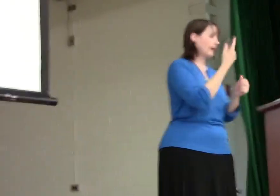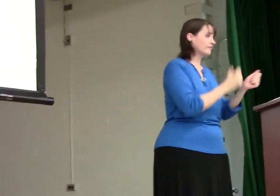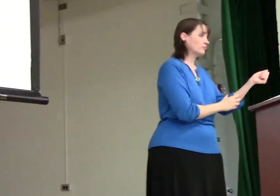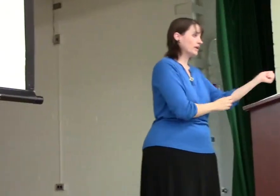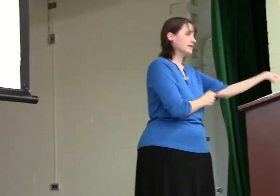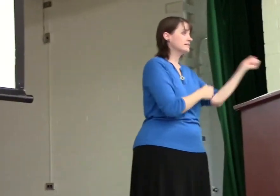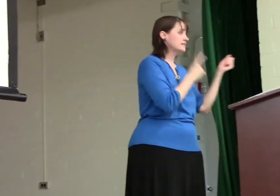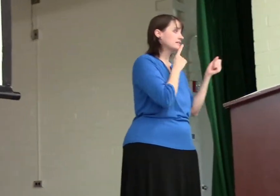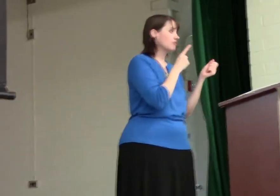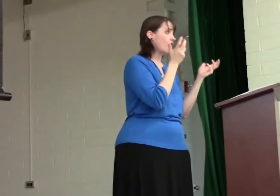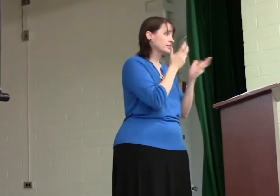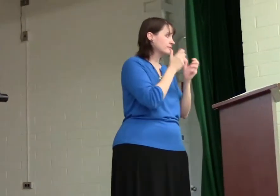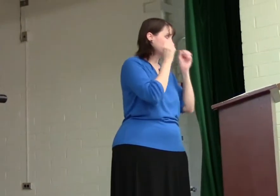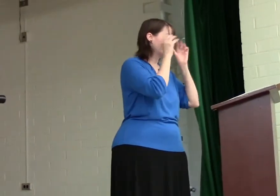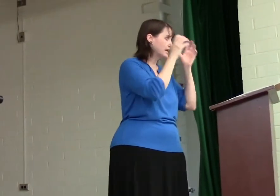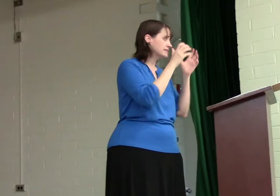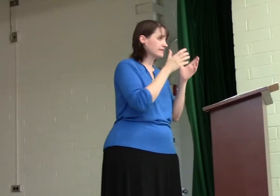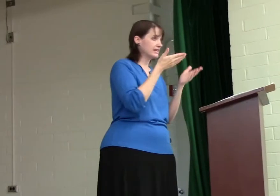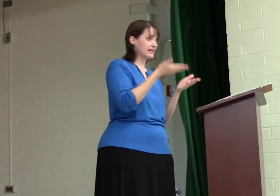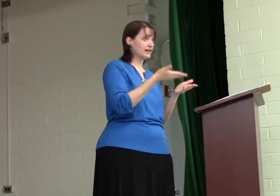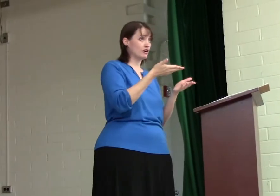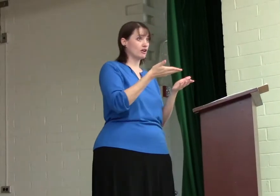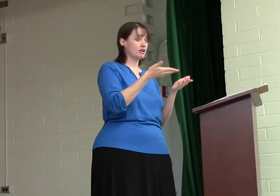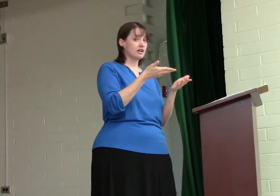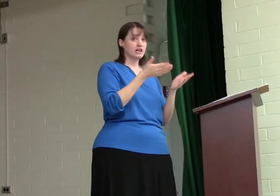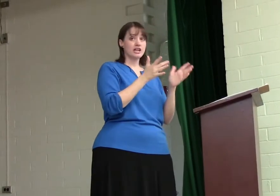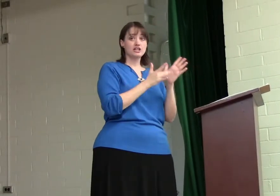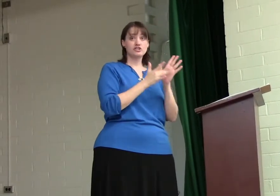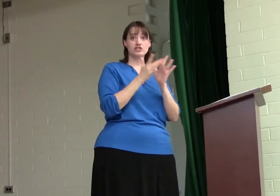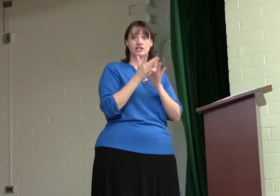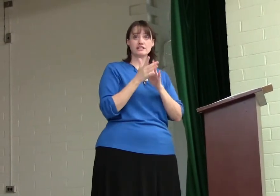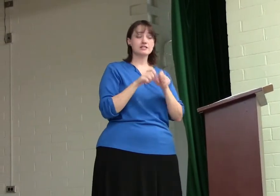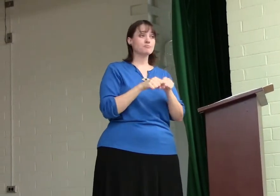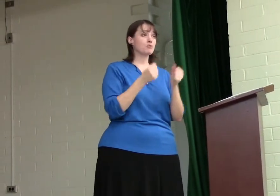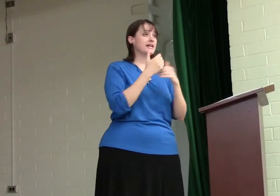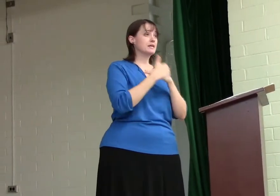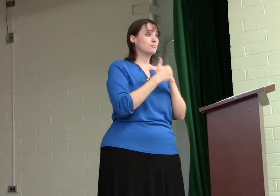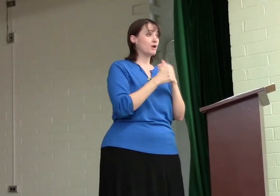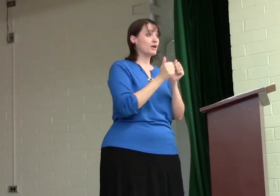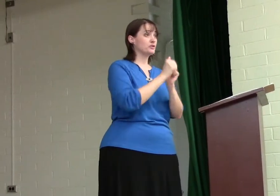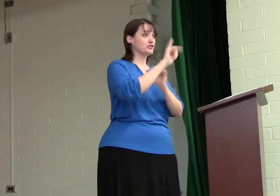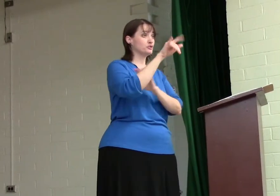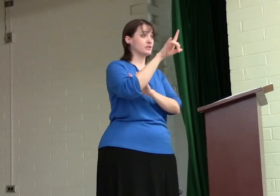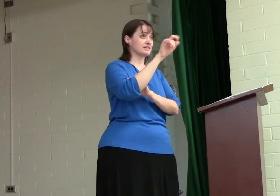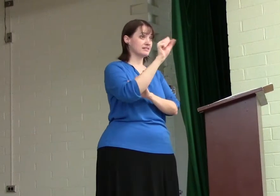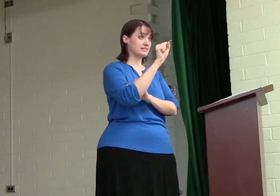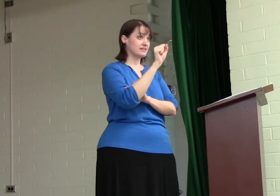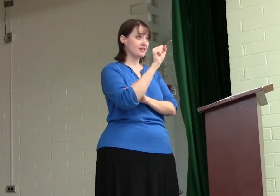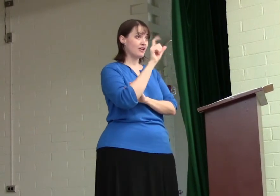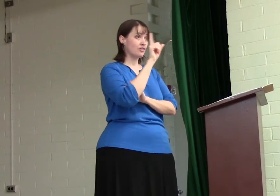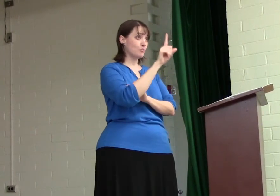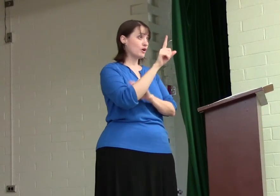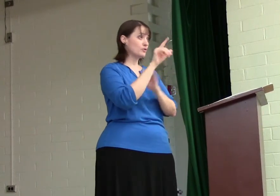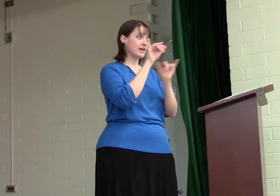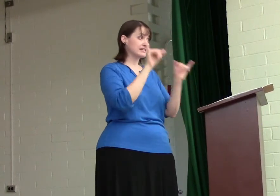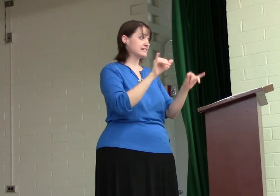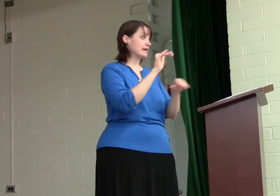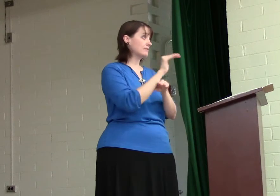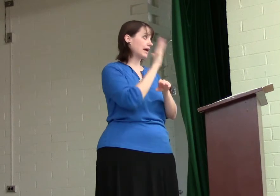everyone. Isn't it awesome and amazing that here, Jesus is breaking bread with Judas, the one who that same night